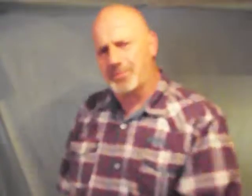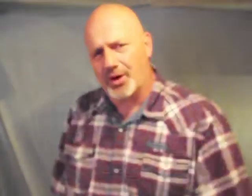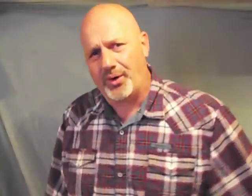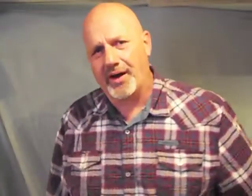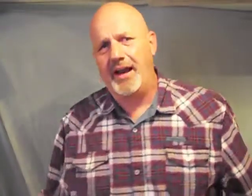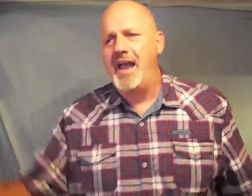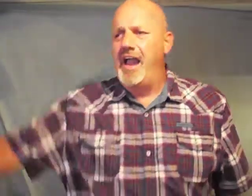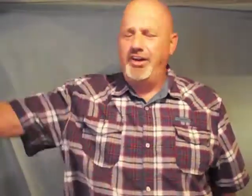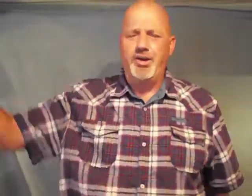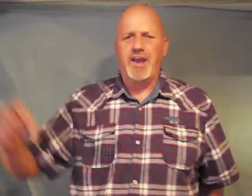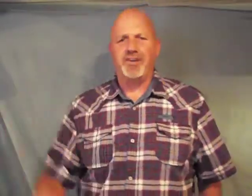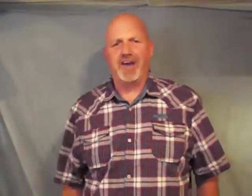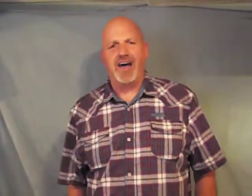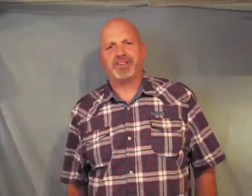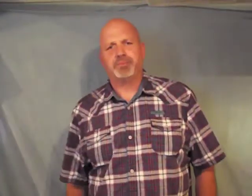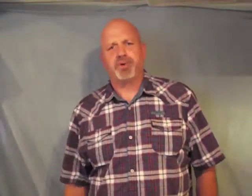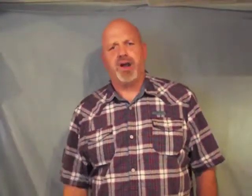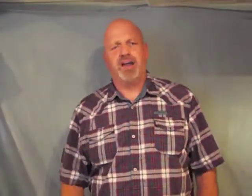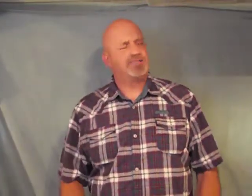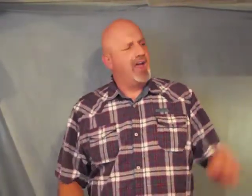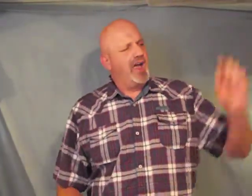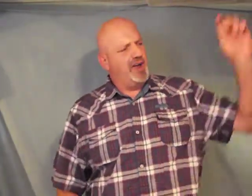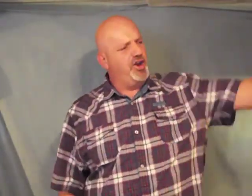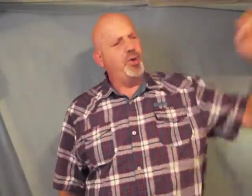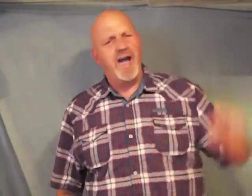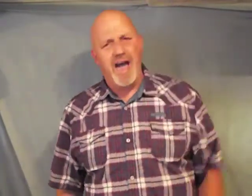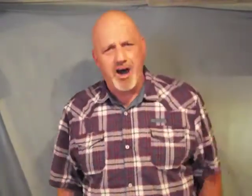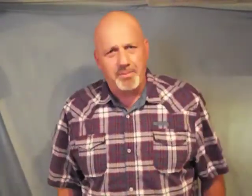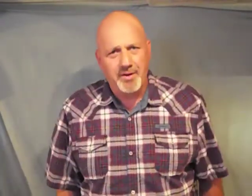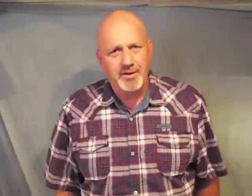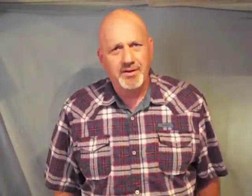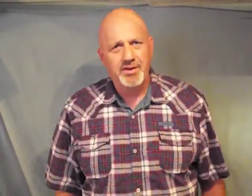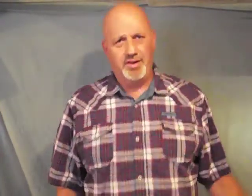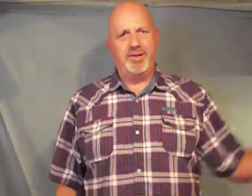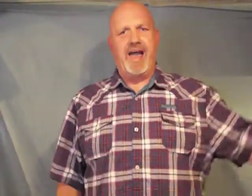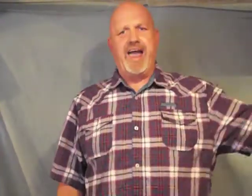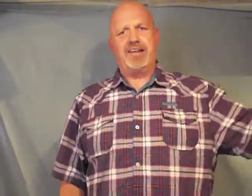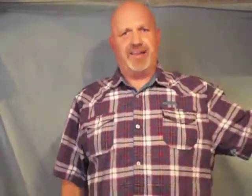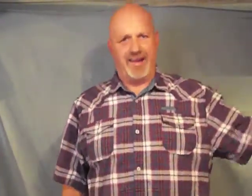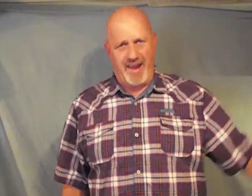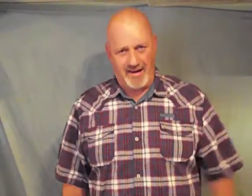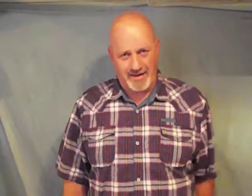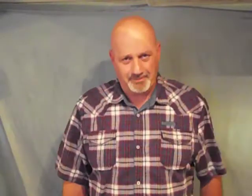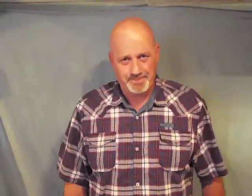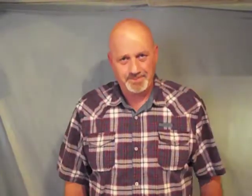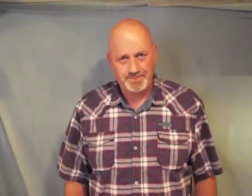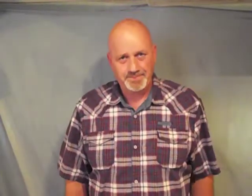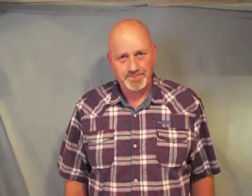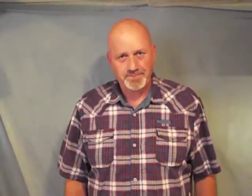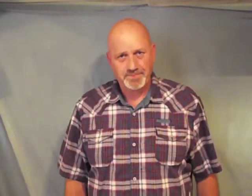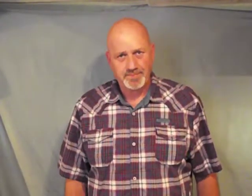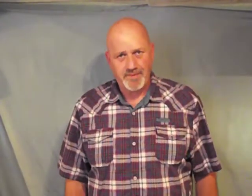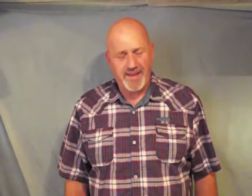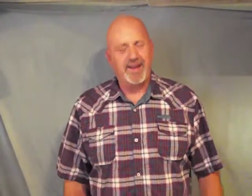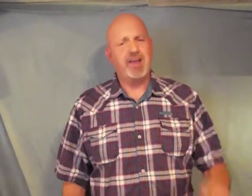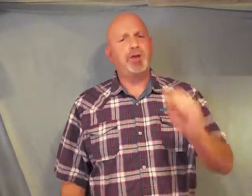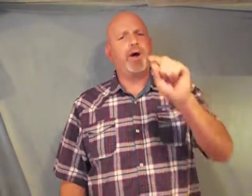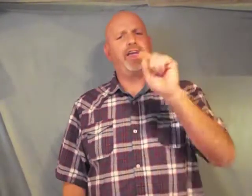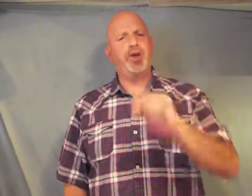glory and you give God some praise and you help unite the kingdom in any way you